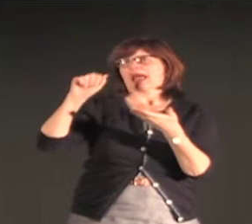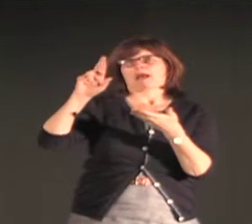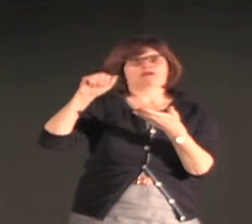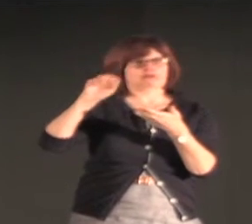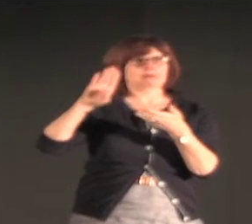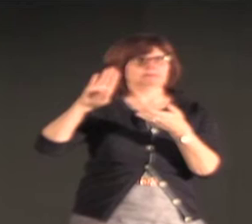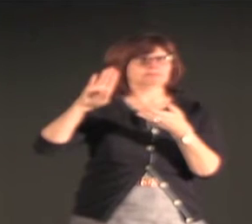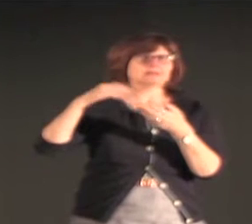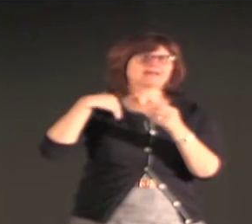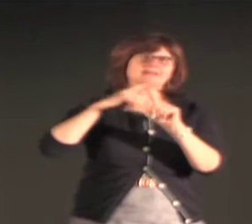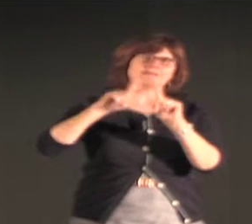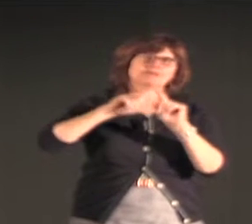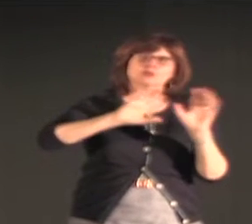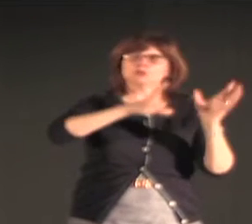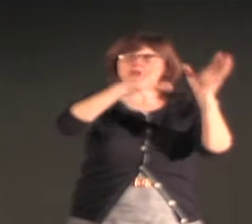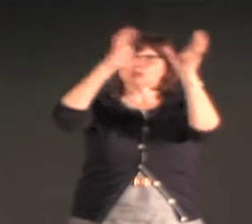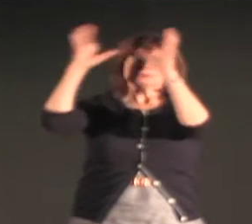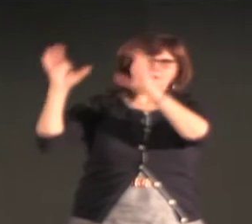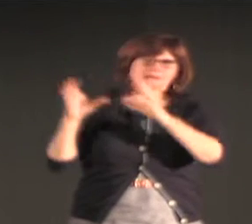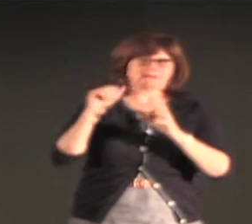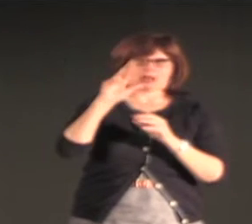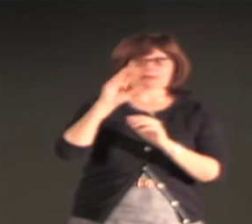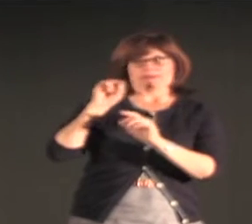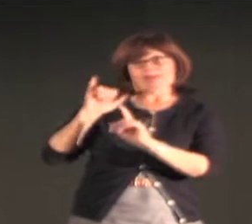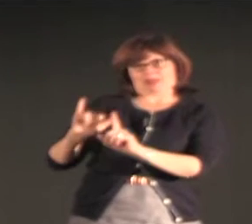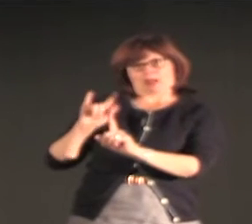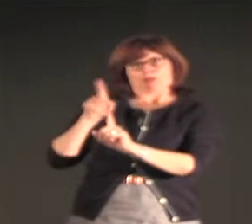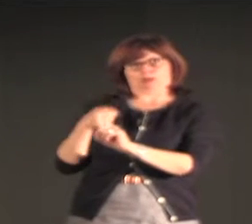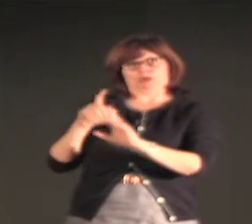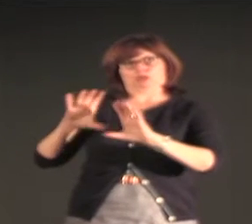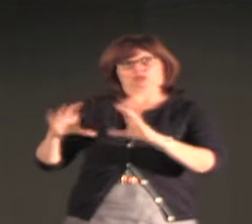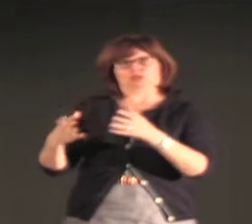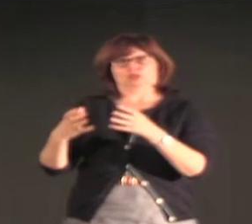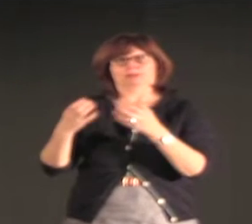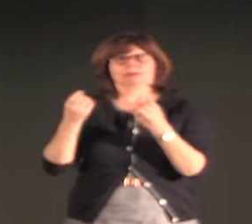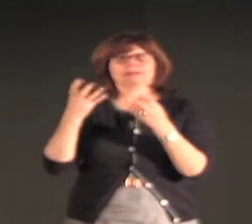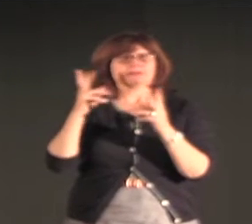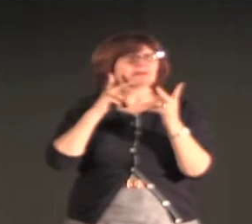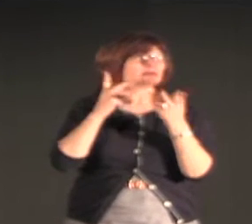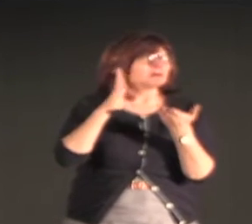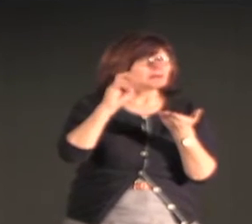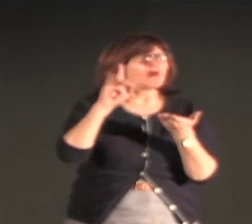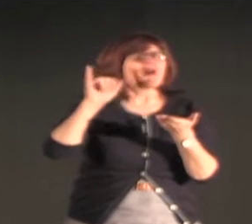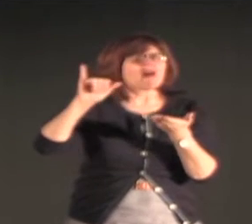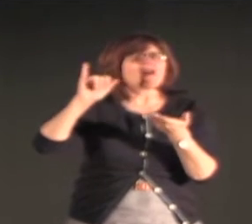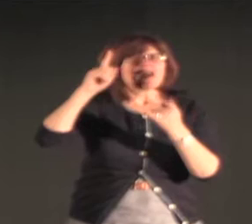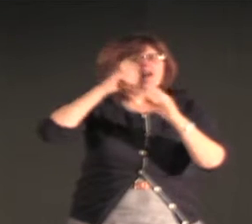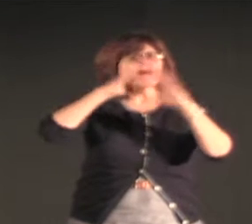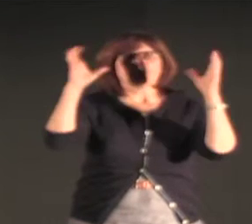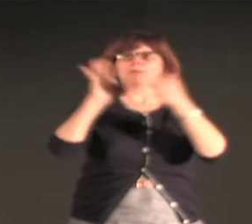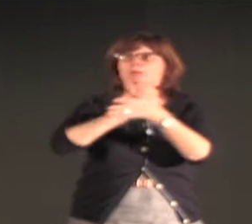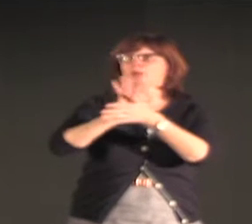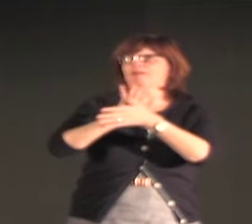I was in Israel. Somebody mentioned the village to me. It's a Bedouin community, and it was not too long a drive from where I was.